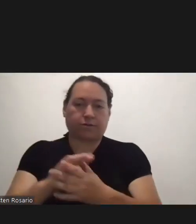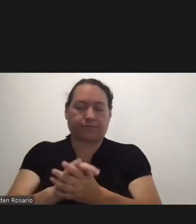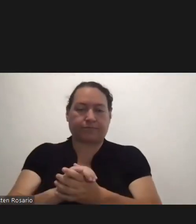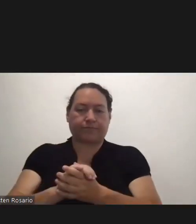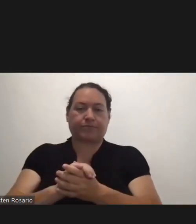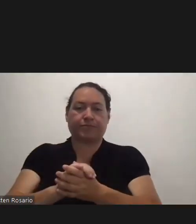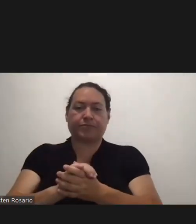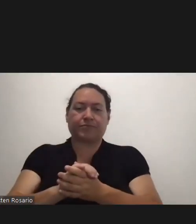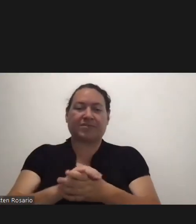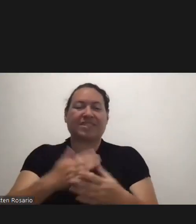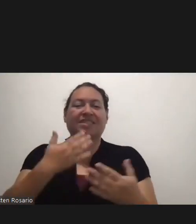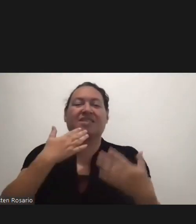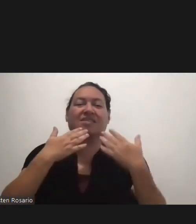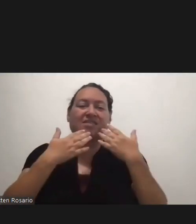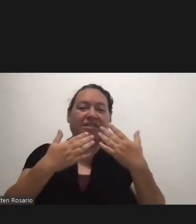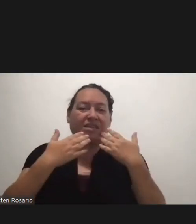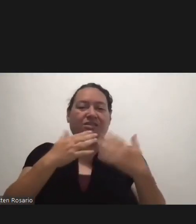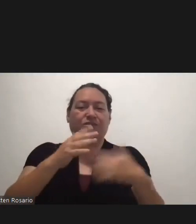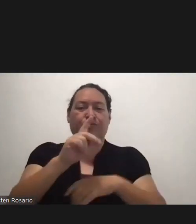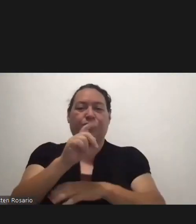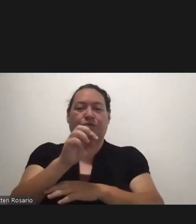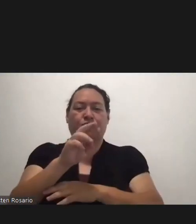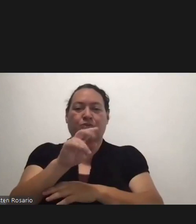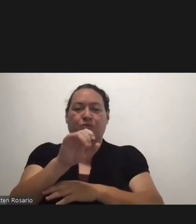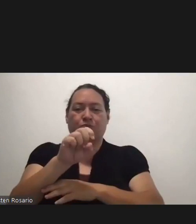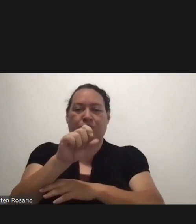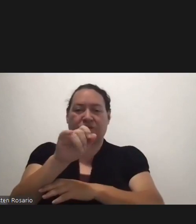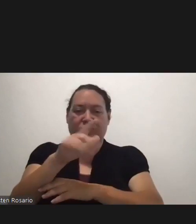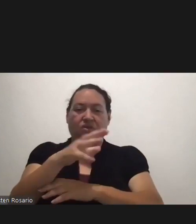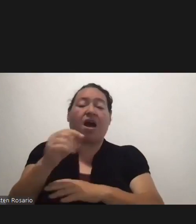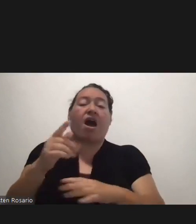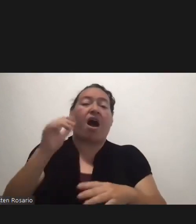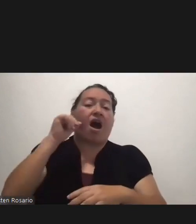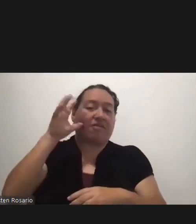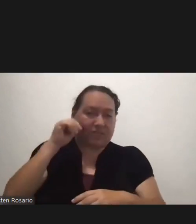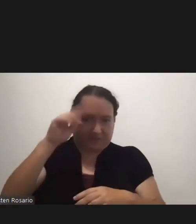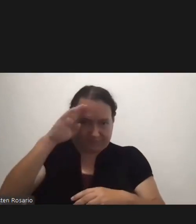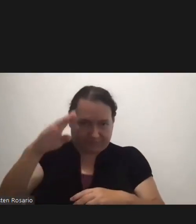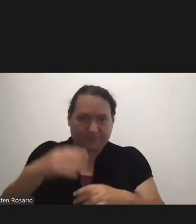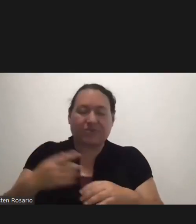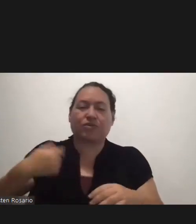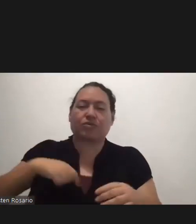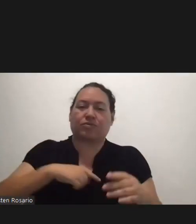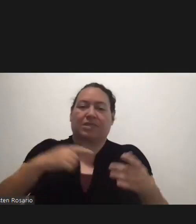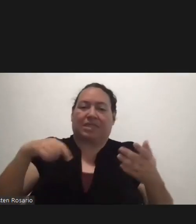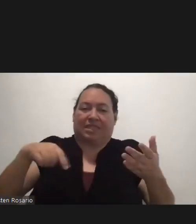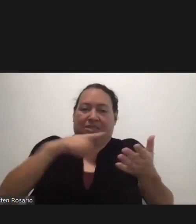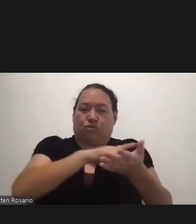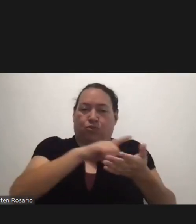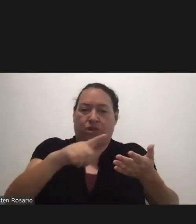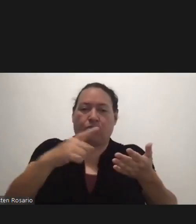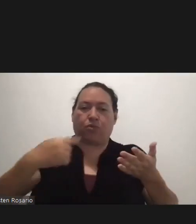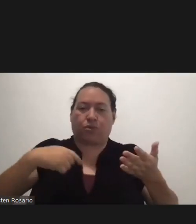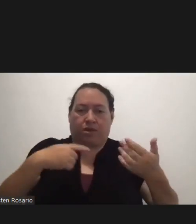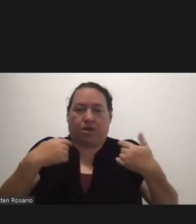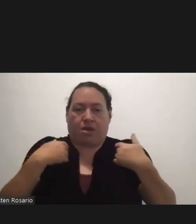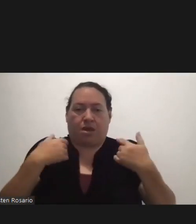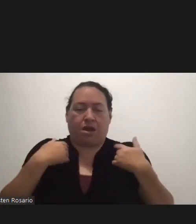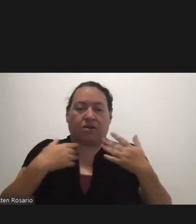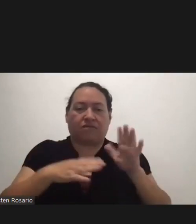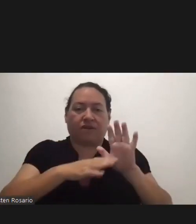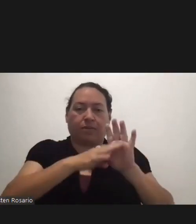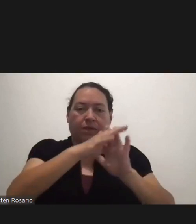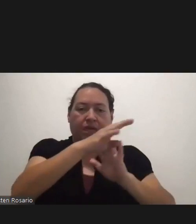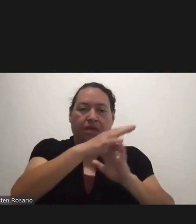Thank you, Crystal Hafadeh Over the past week, there have been Significant developments in our